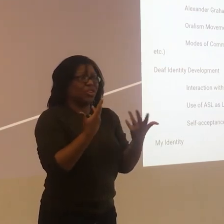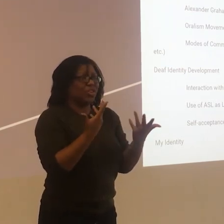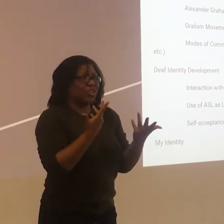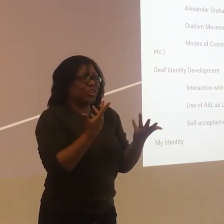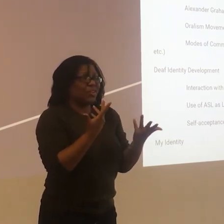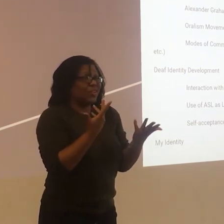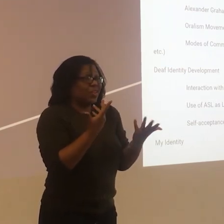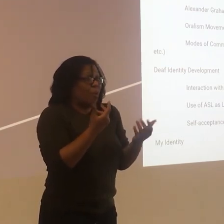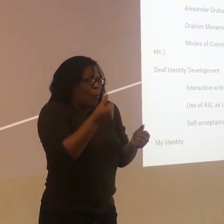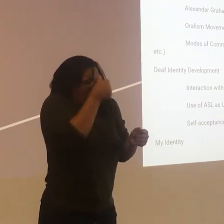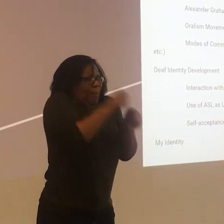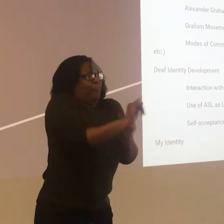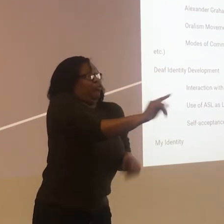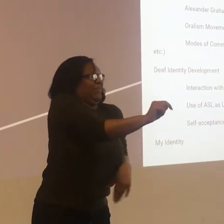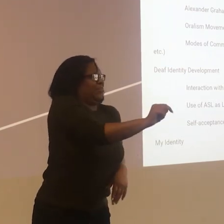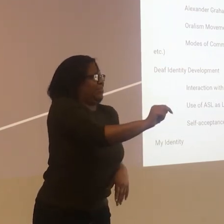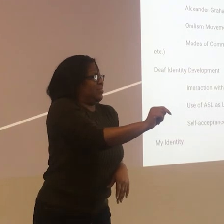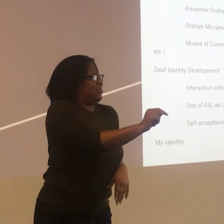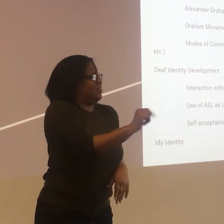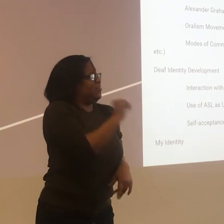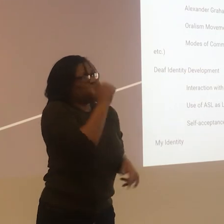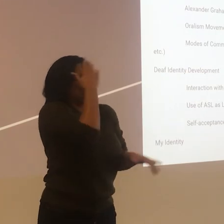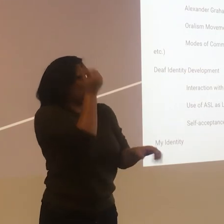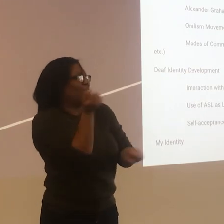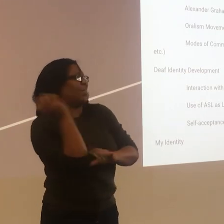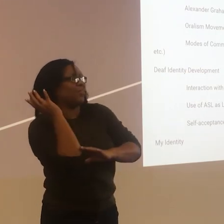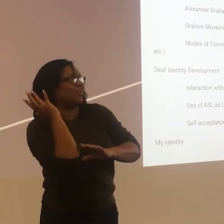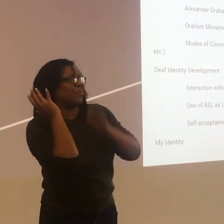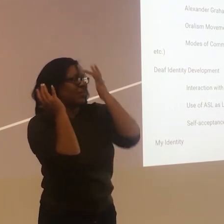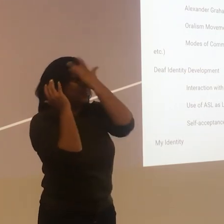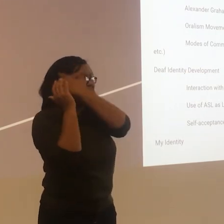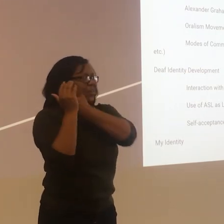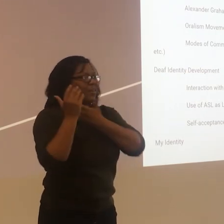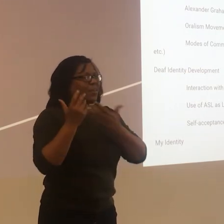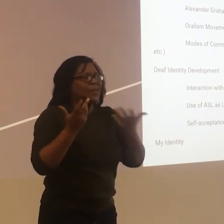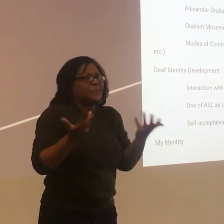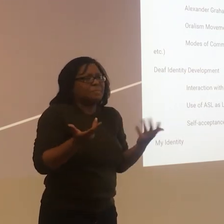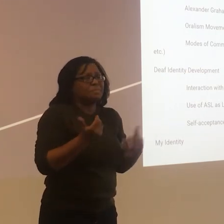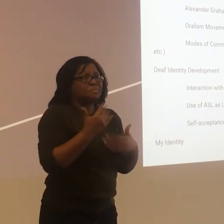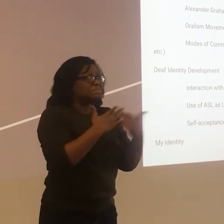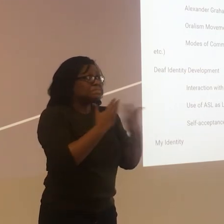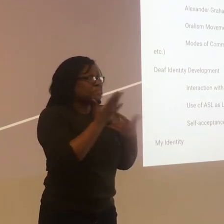support each other. And remember it. Not just forget it after they met one person.